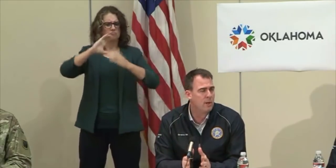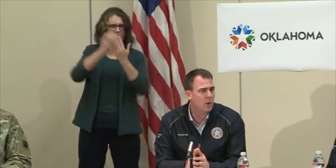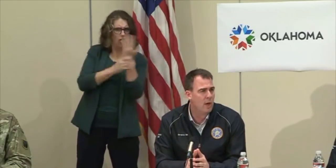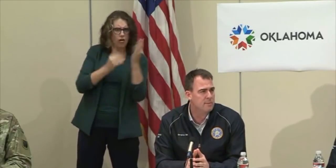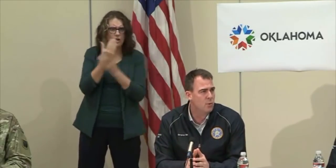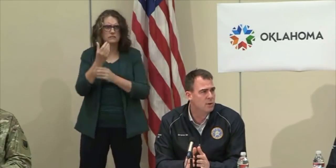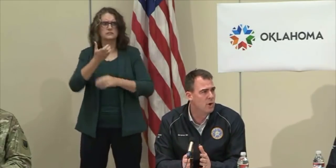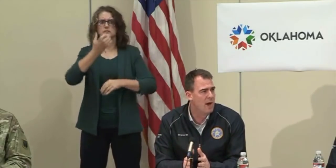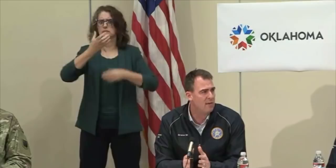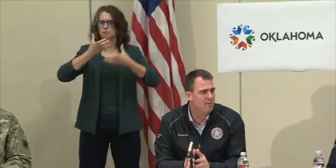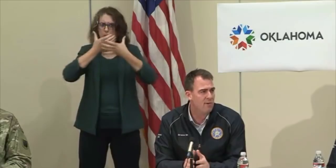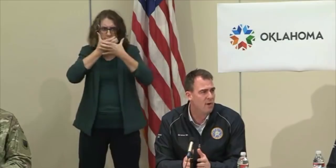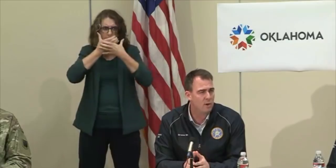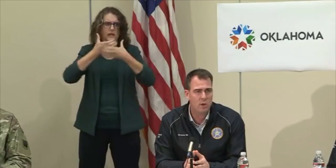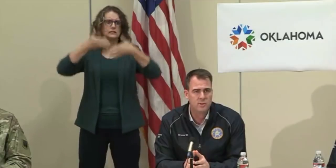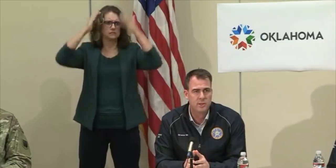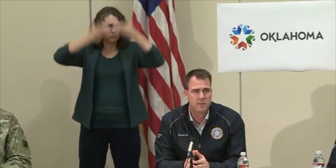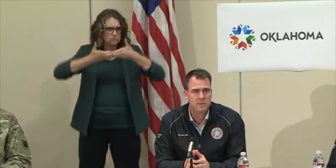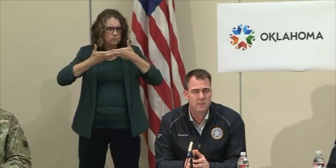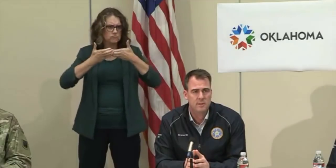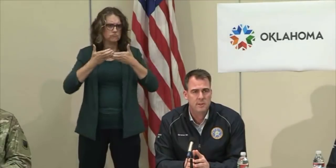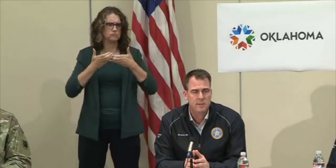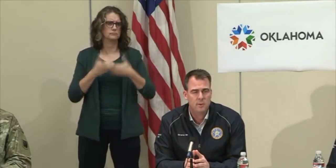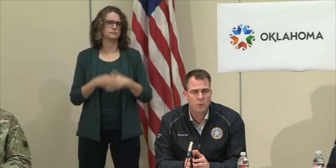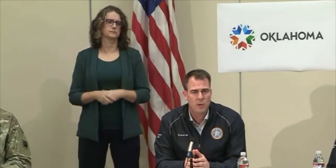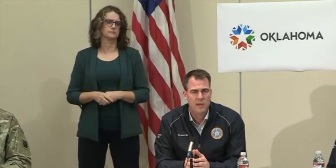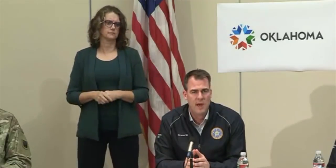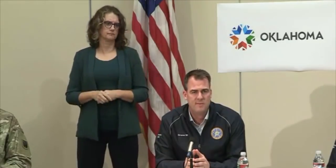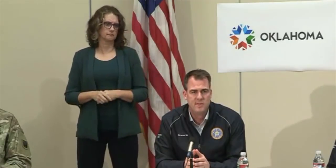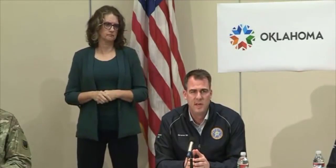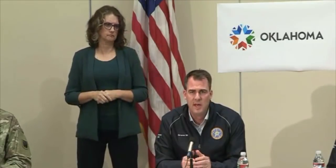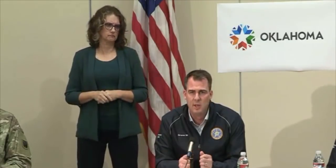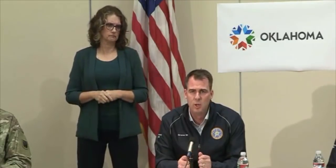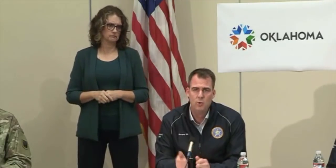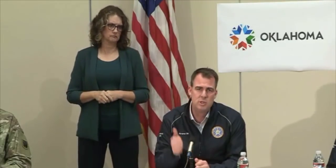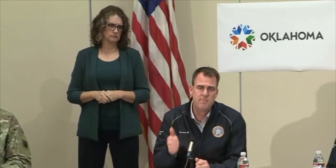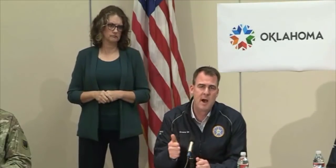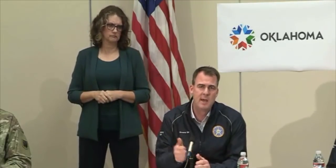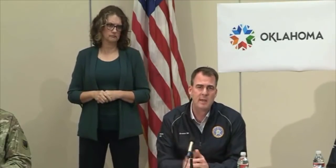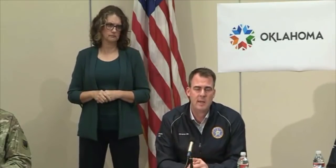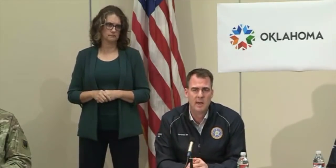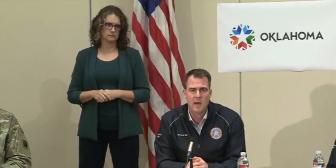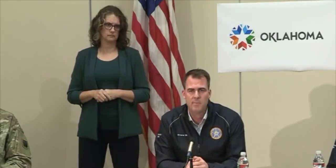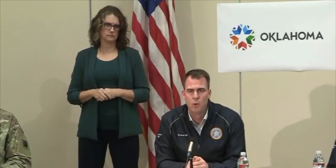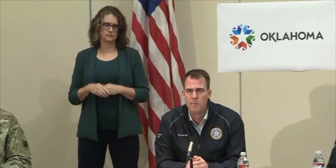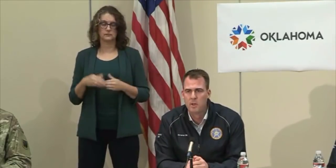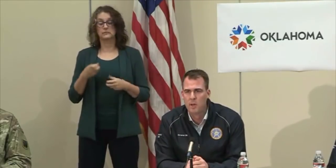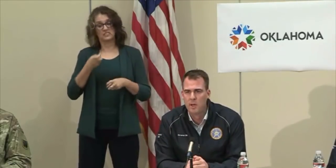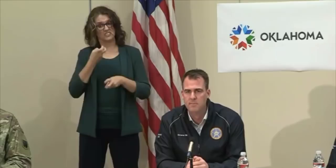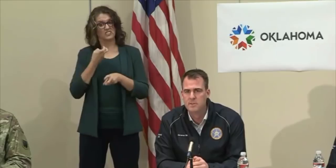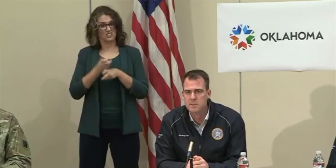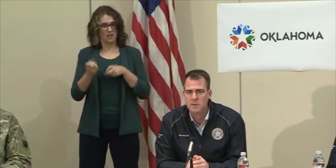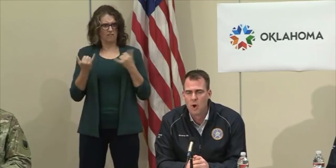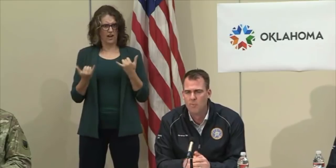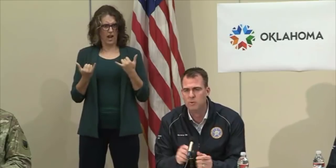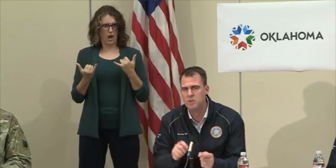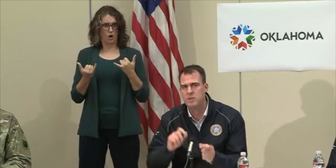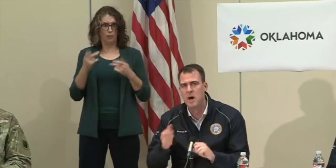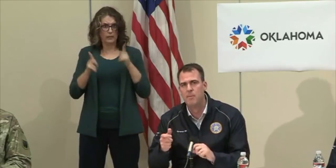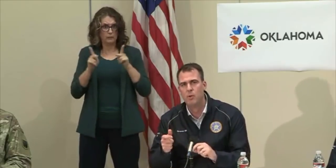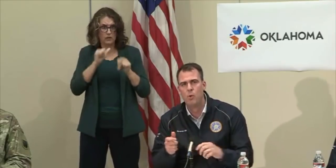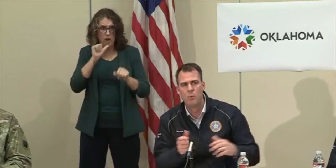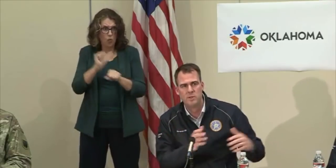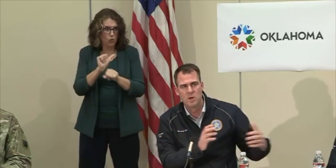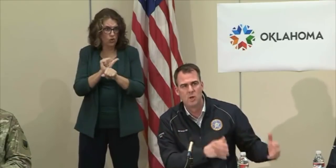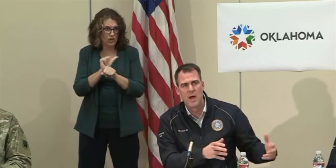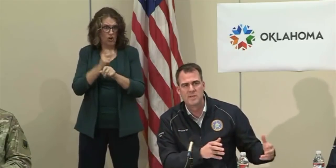Unemployment claims, claims, we're tracking very, very closely. We have seen a huge spike in unemployment claims, almost